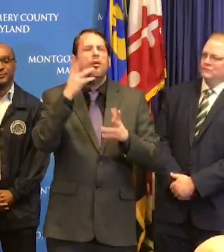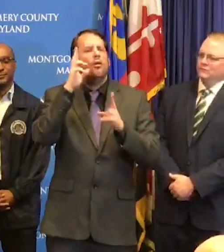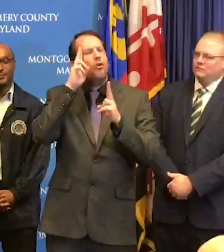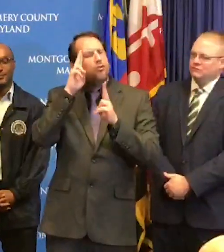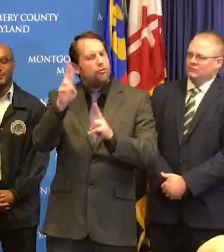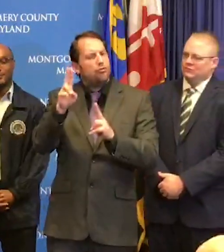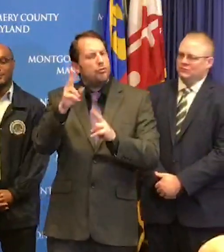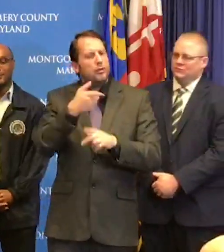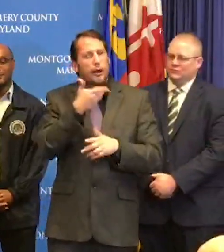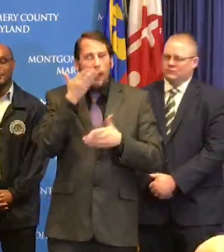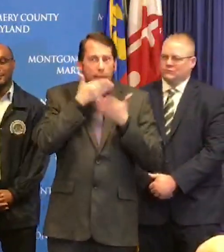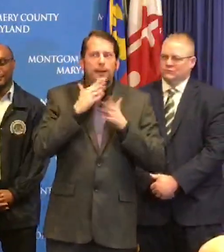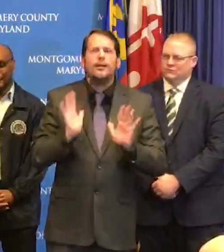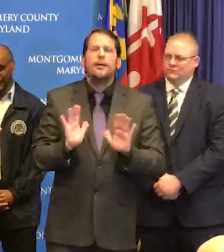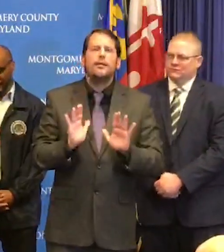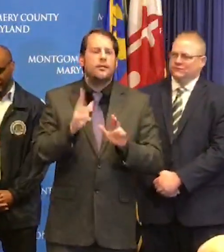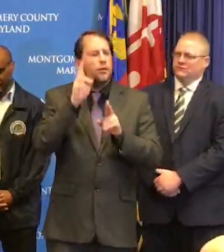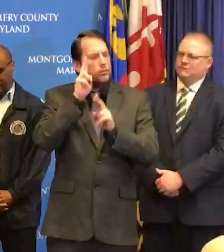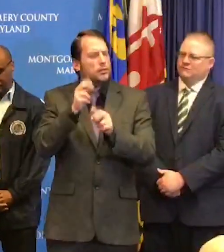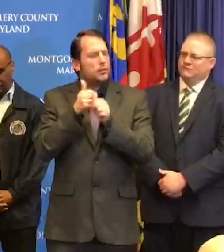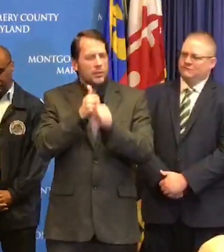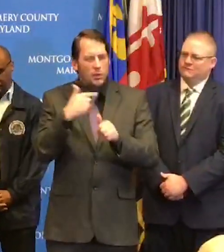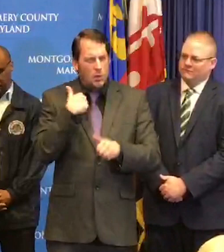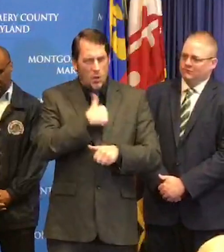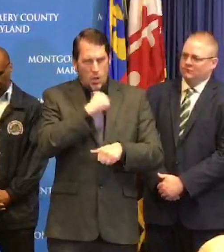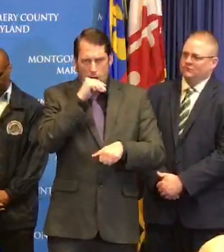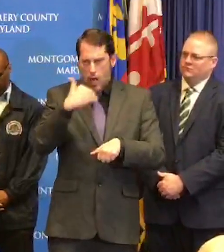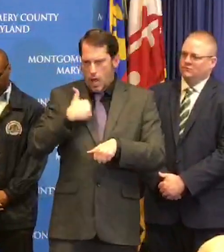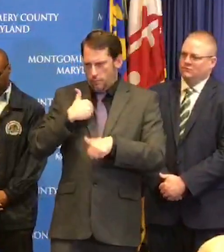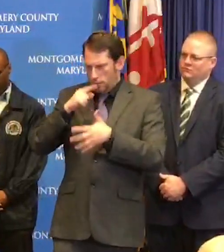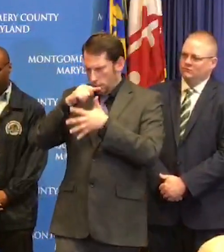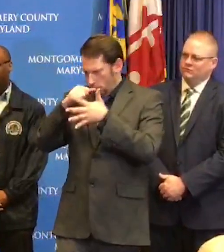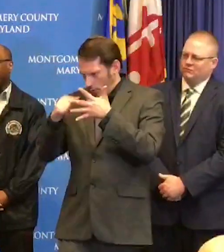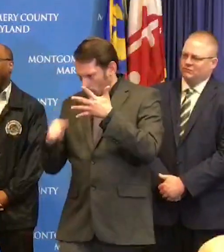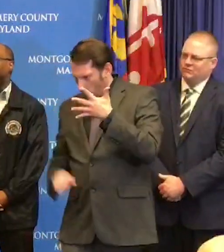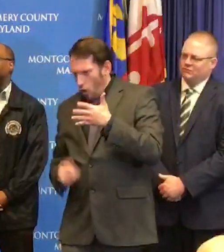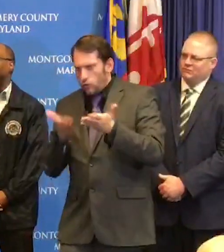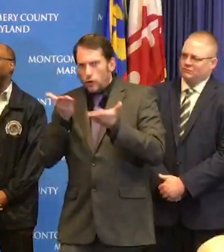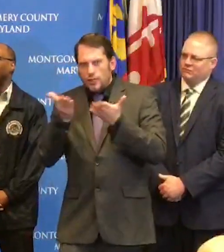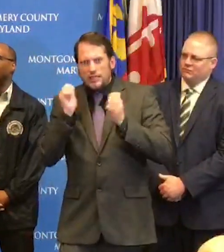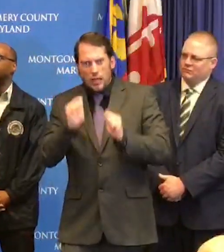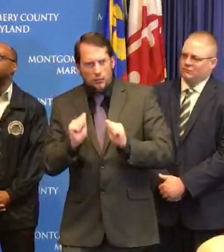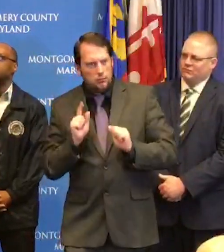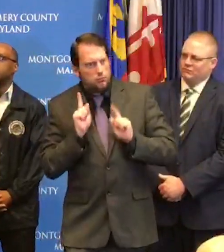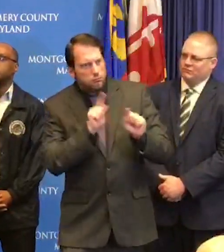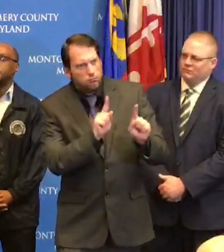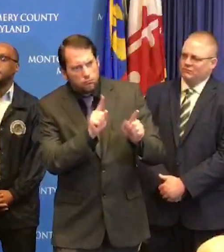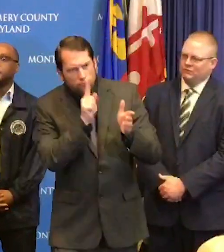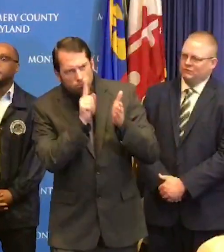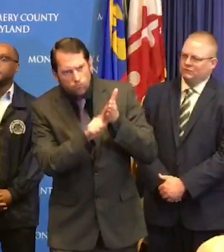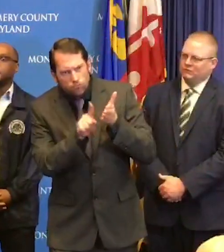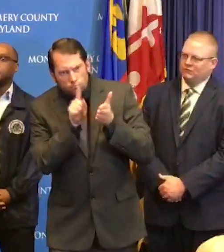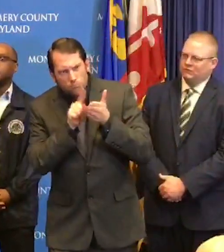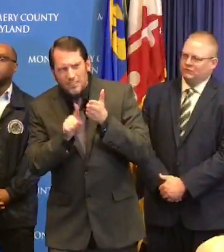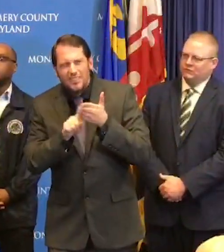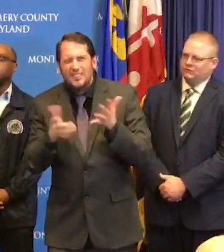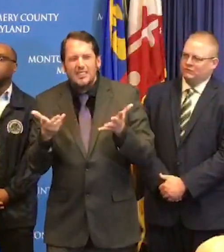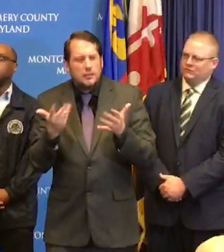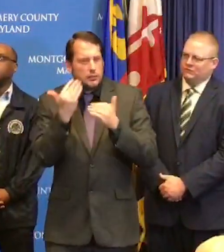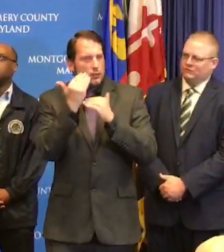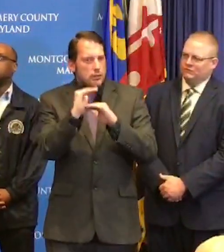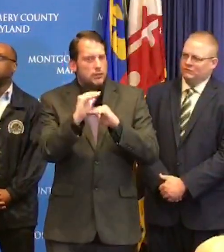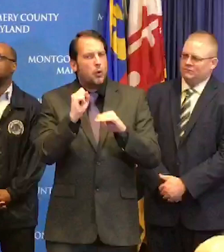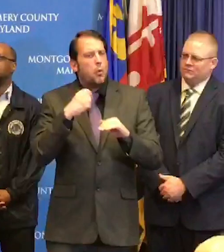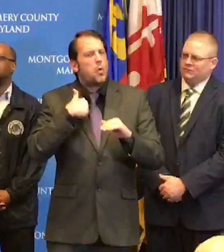and count the number of people in there and we're hoping that everybody understands this and takes this as seriously